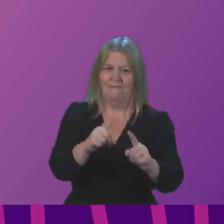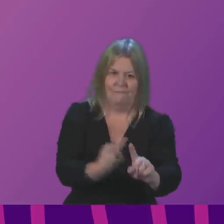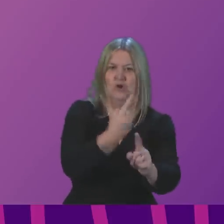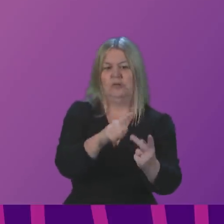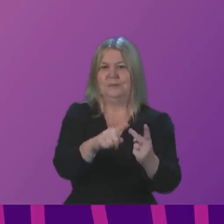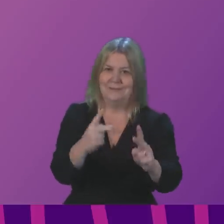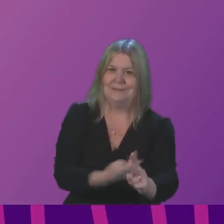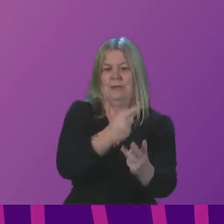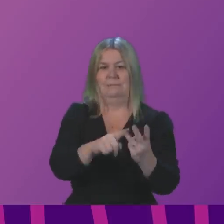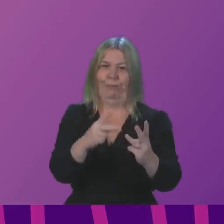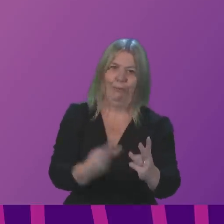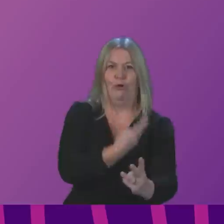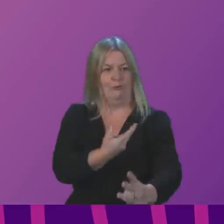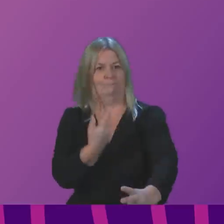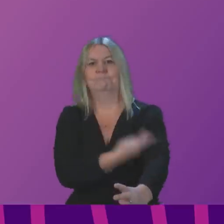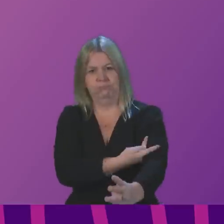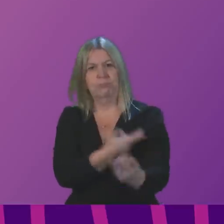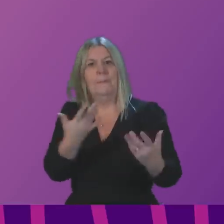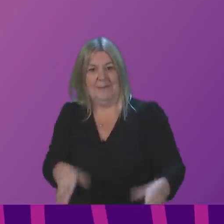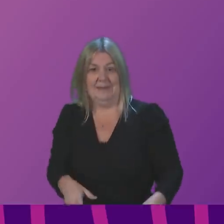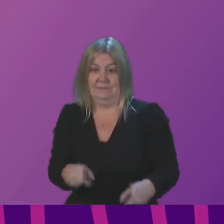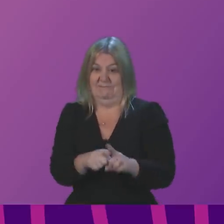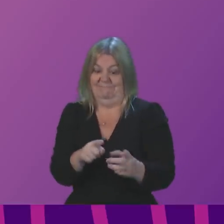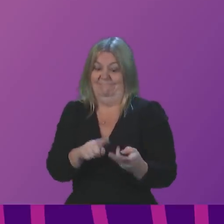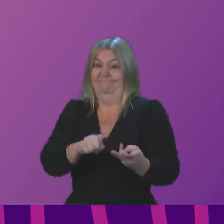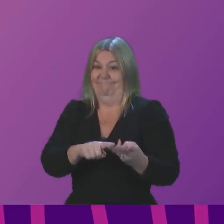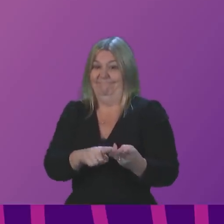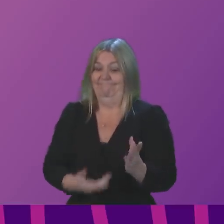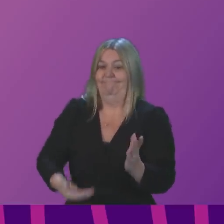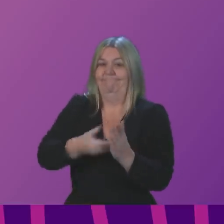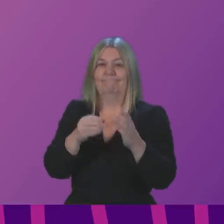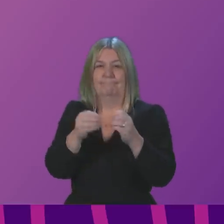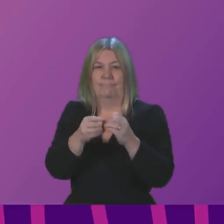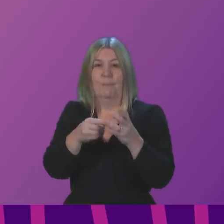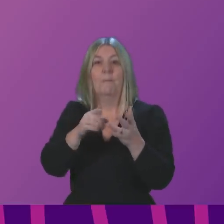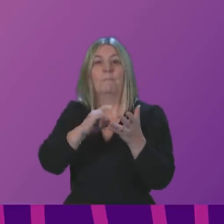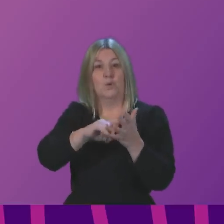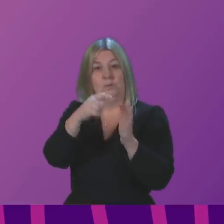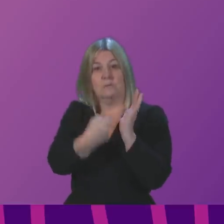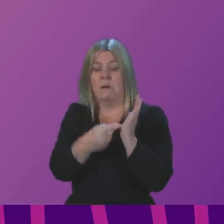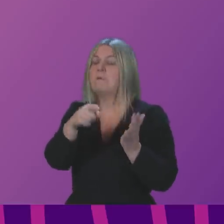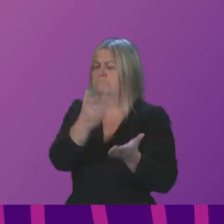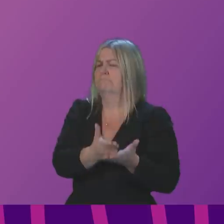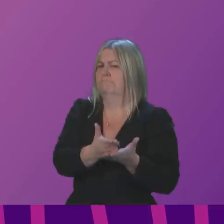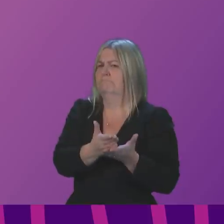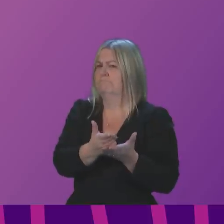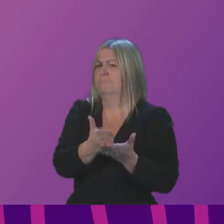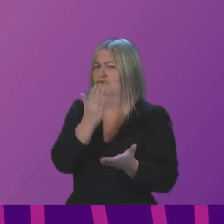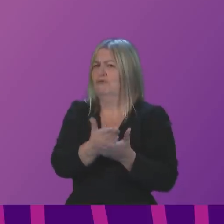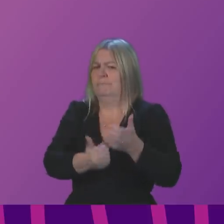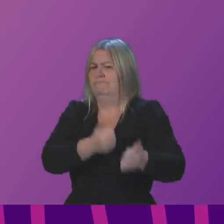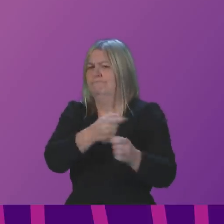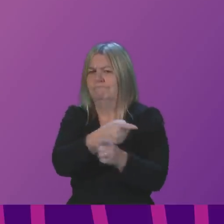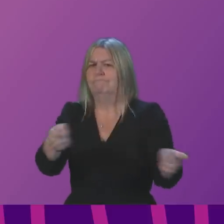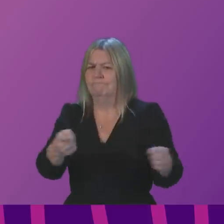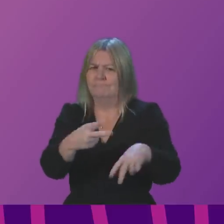second doses, on third doses and, crucially, on booster doses. That is not a credit to this government. That is a credit to those working so hard in every corner of the country